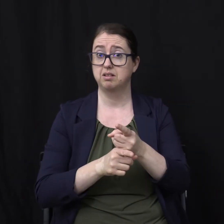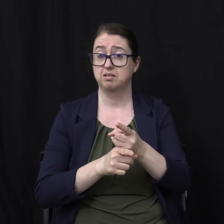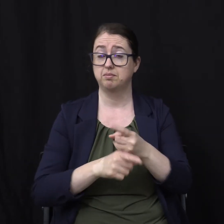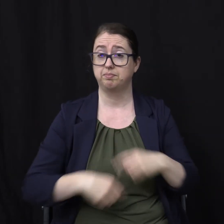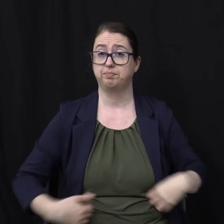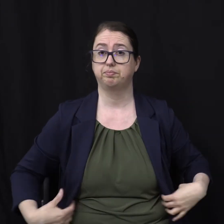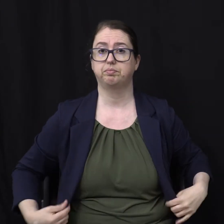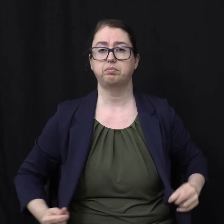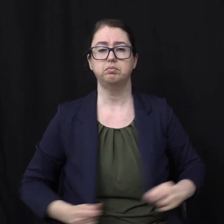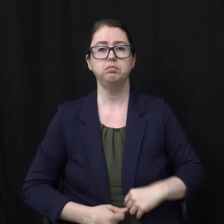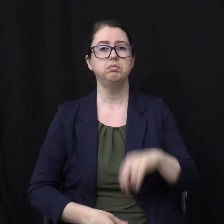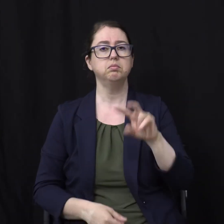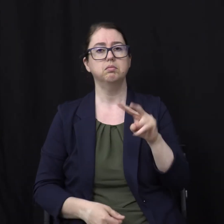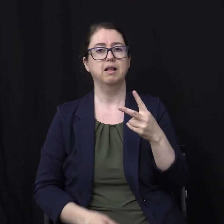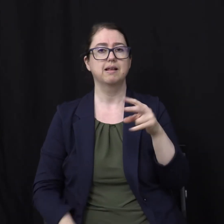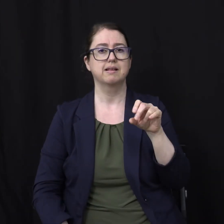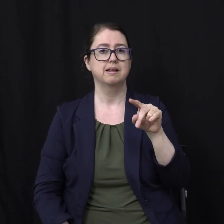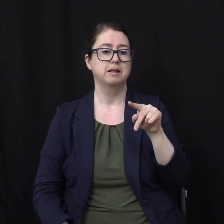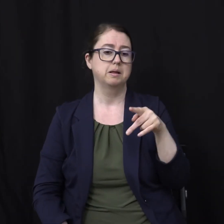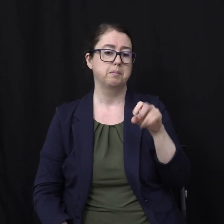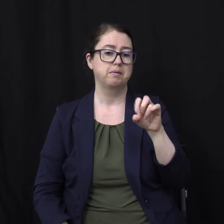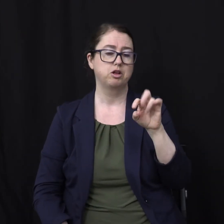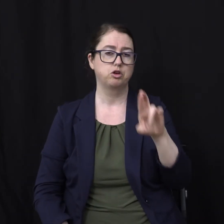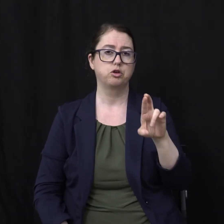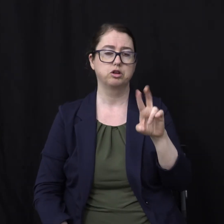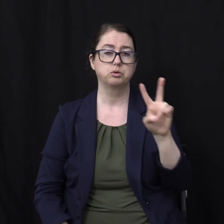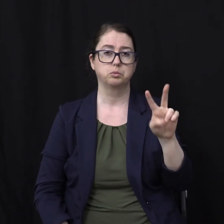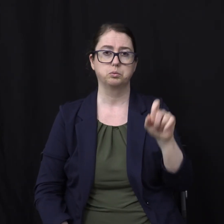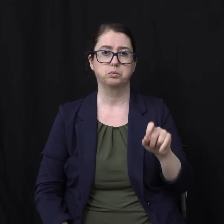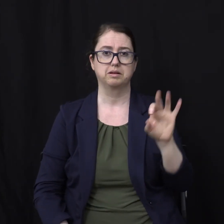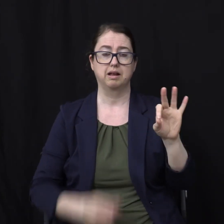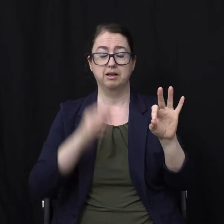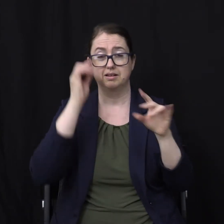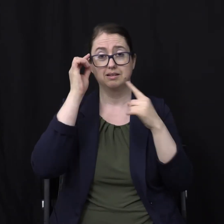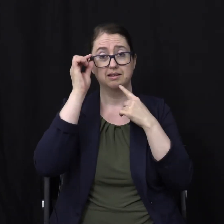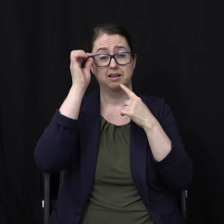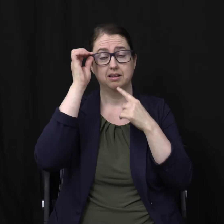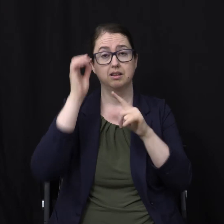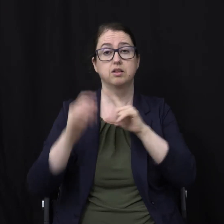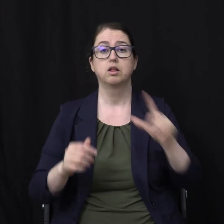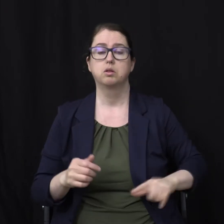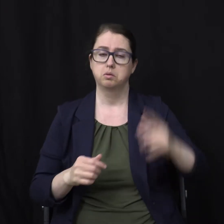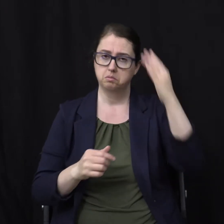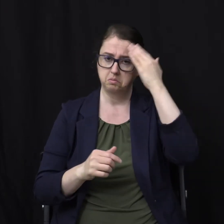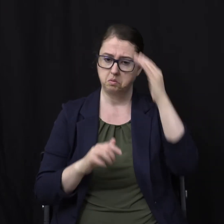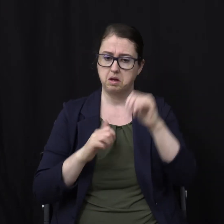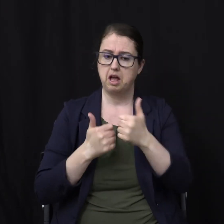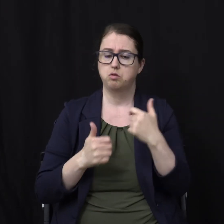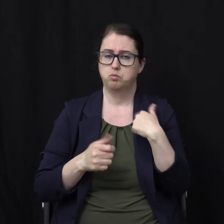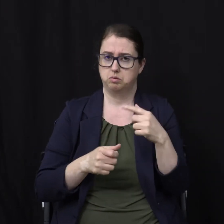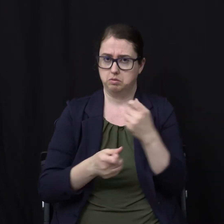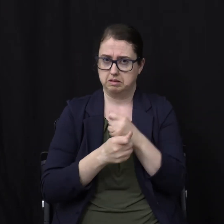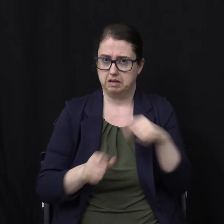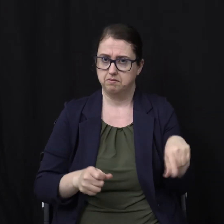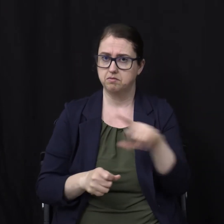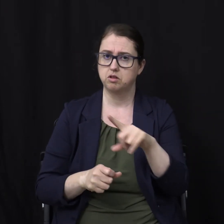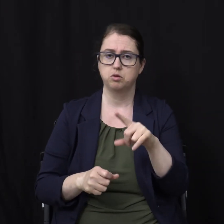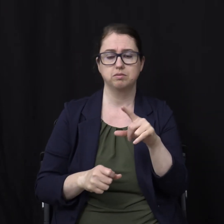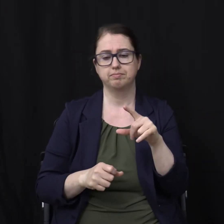In fact 2 Peter 2 verse 9 Tells us about that very issue It says The Lord knoweth How to reserve the unjust Unto